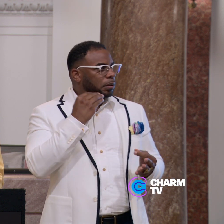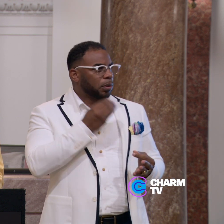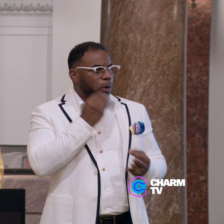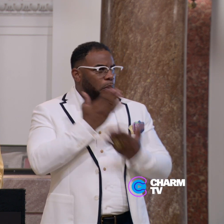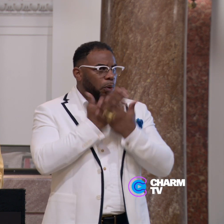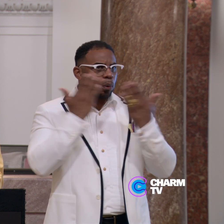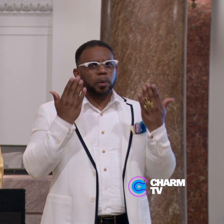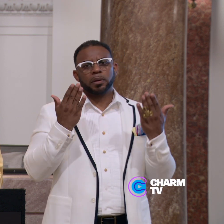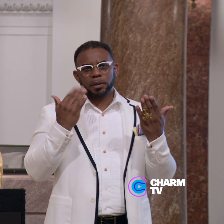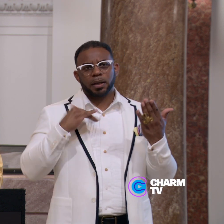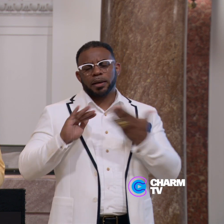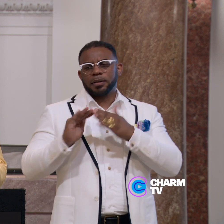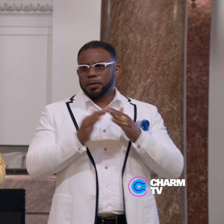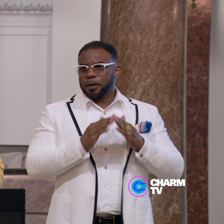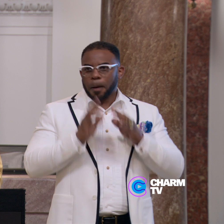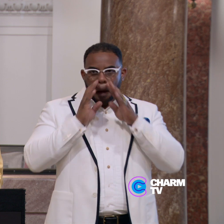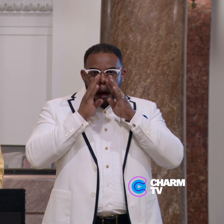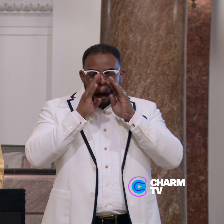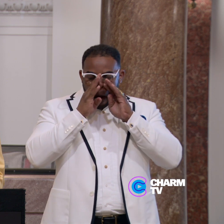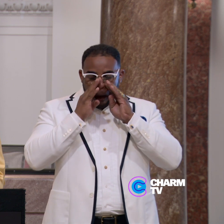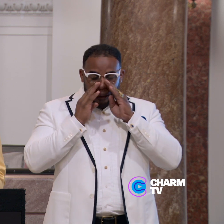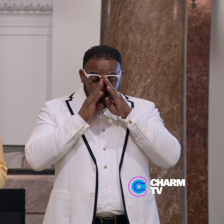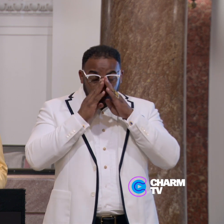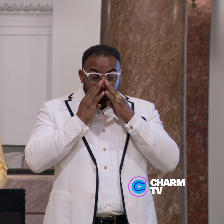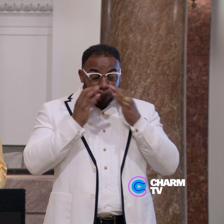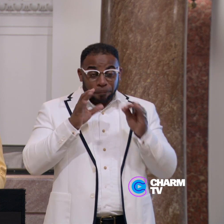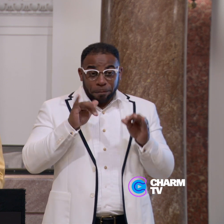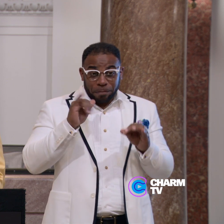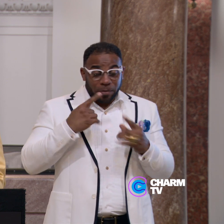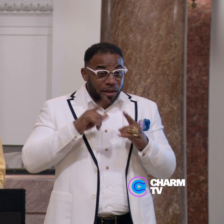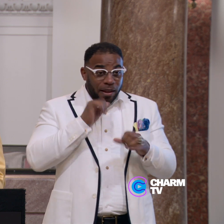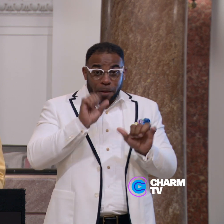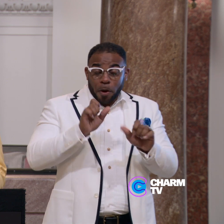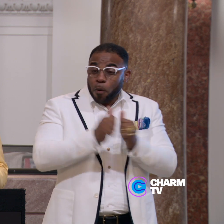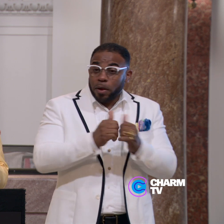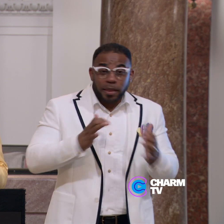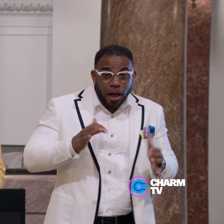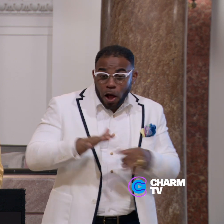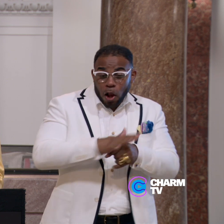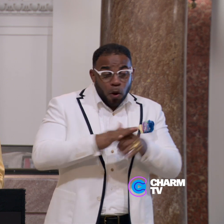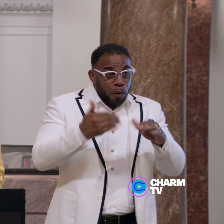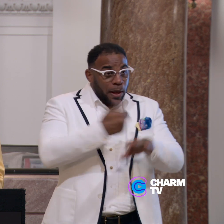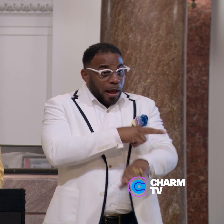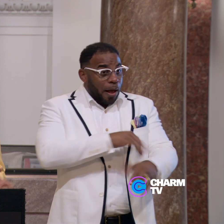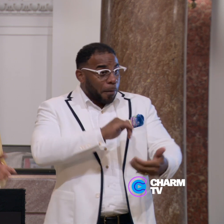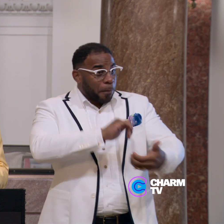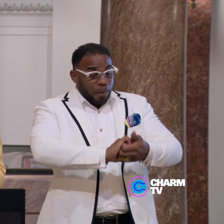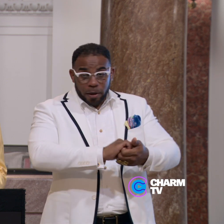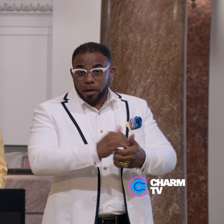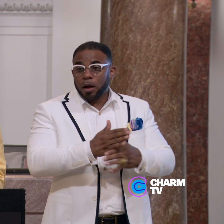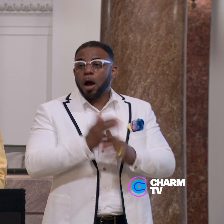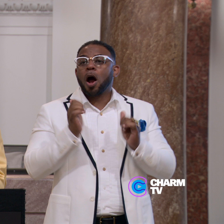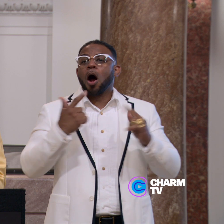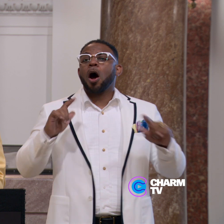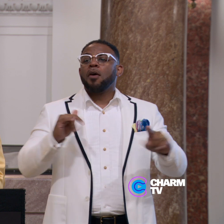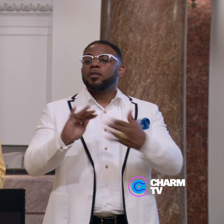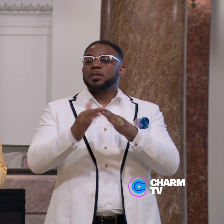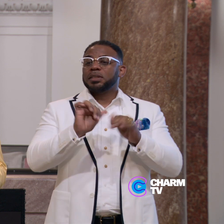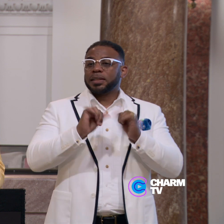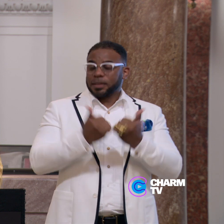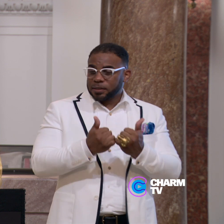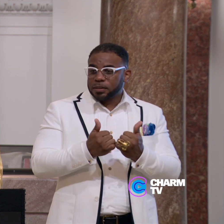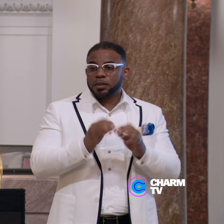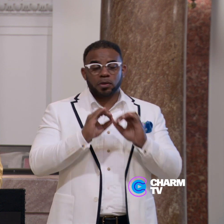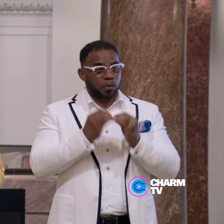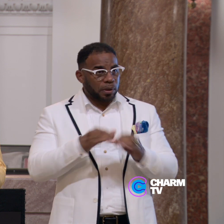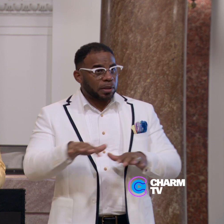homelessness in our city. That success would not have been possible without our local hospital partners, all of our city agencies